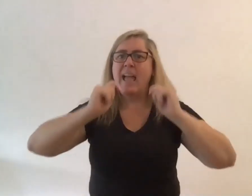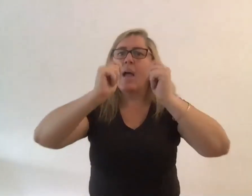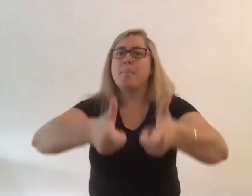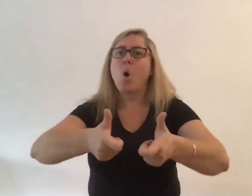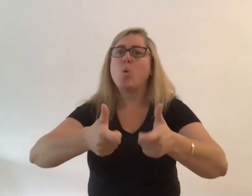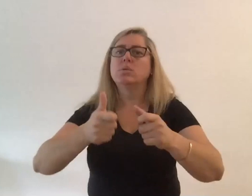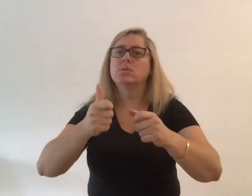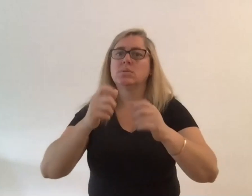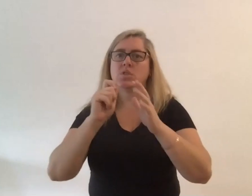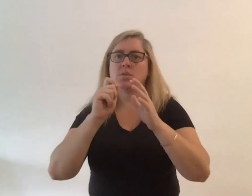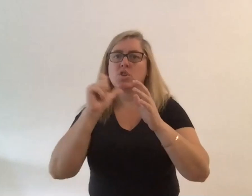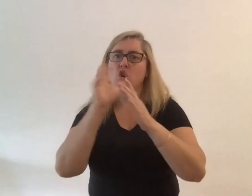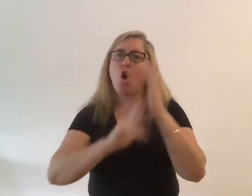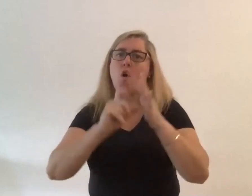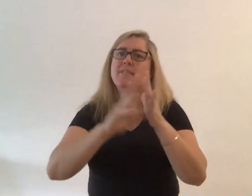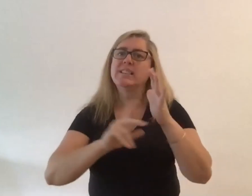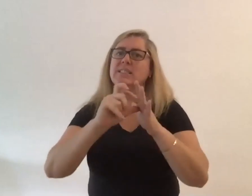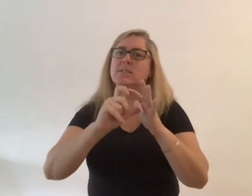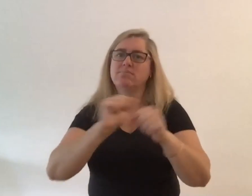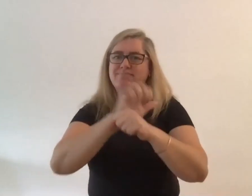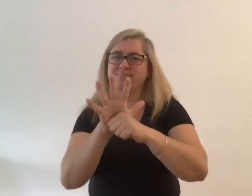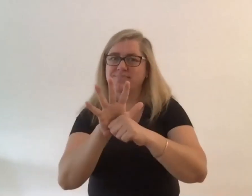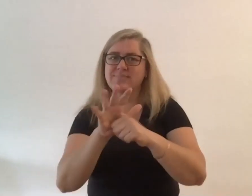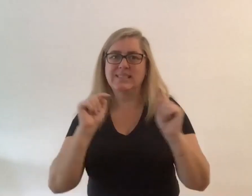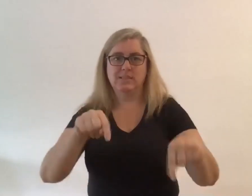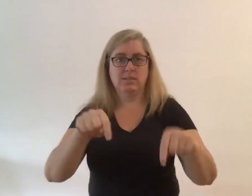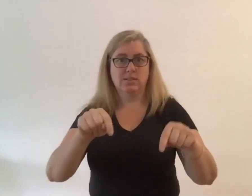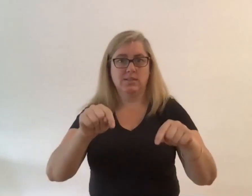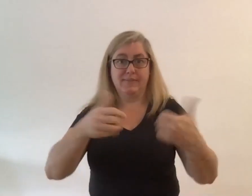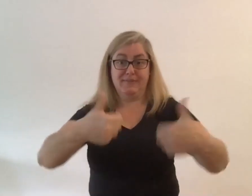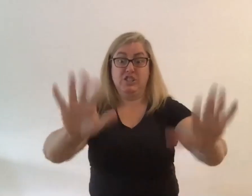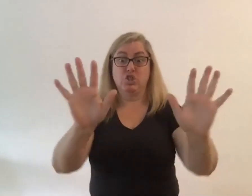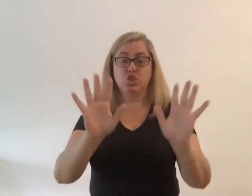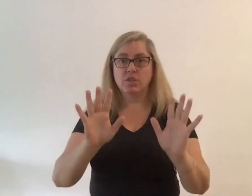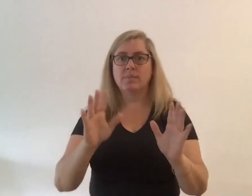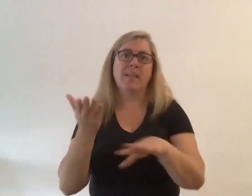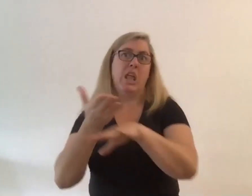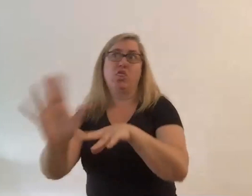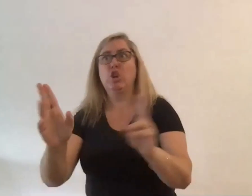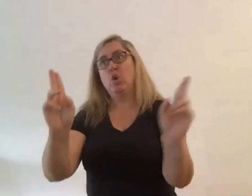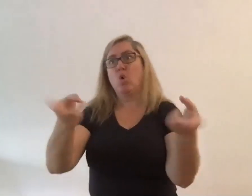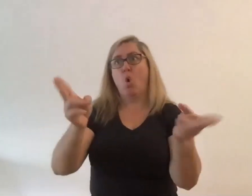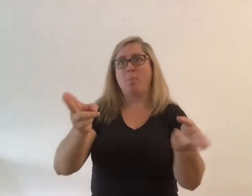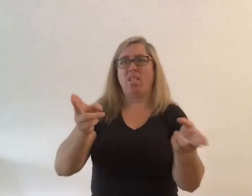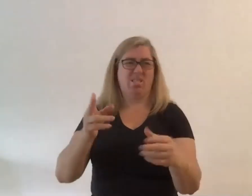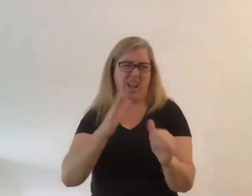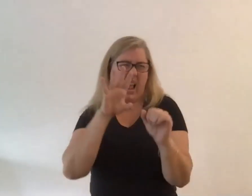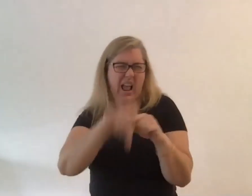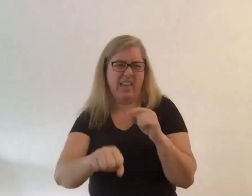world this supposed new normal which i still hate the thought of um what from your